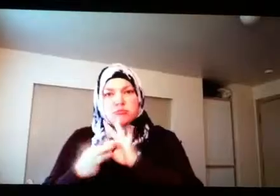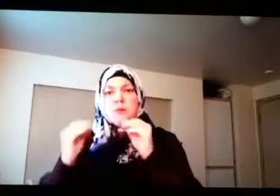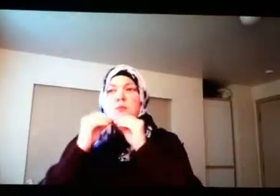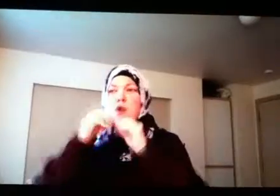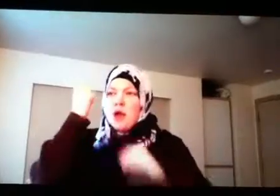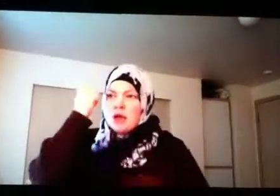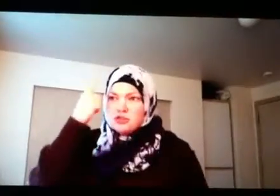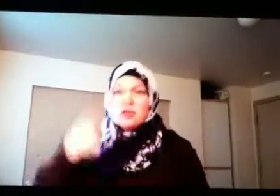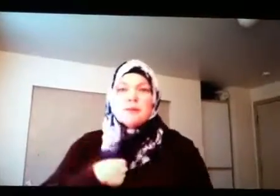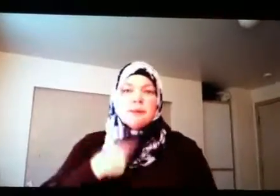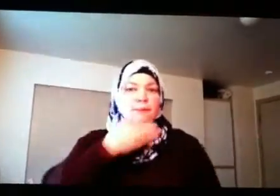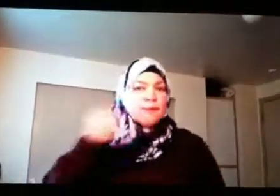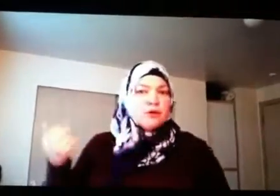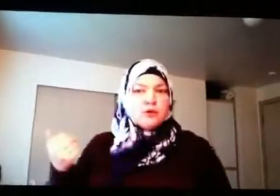You can build better relationships.